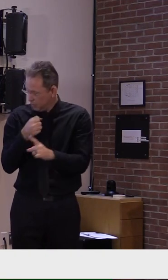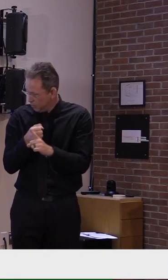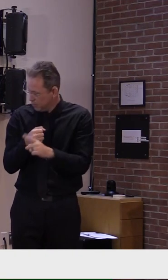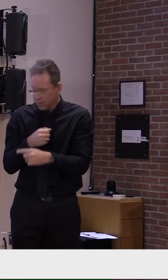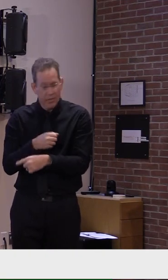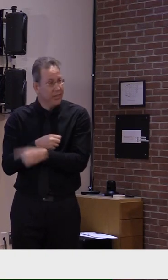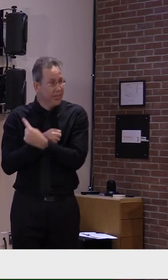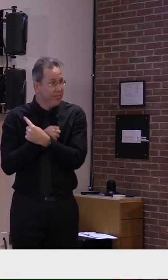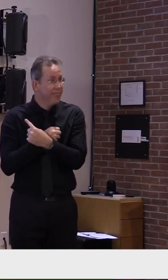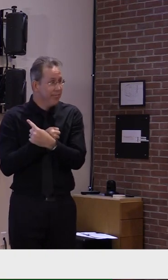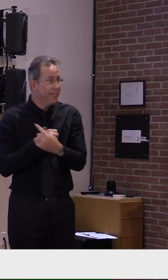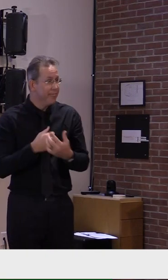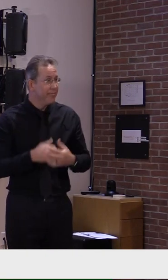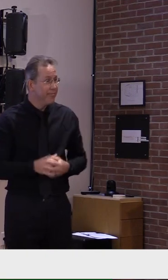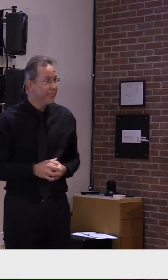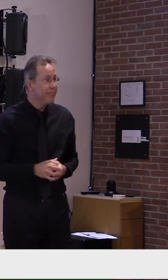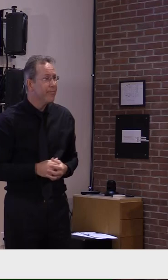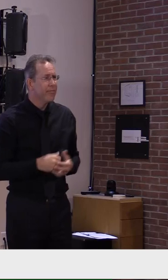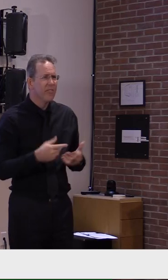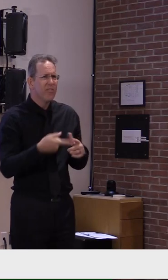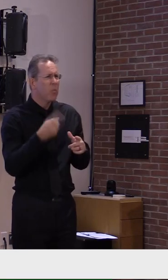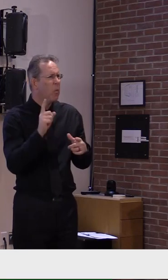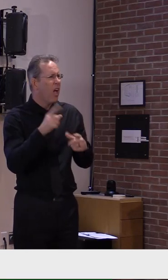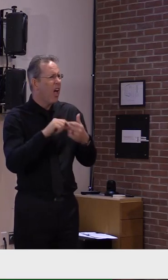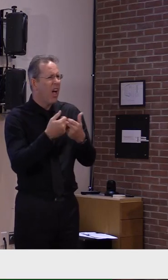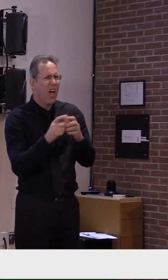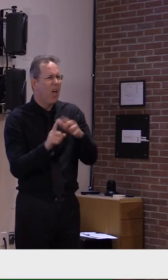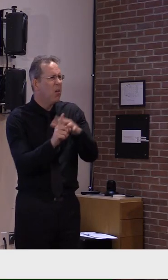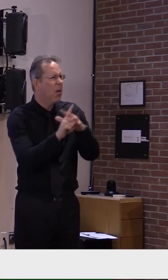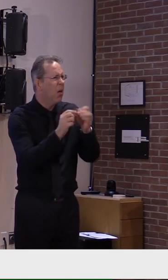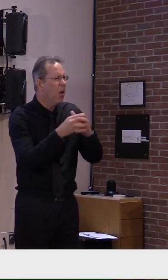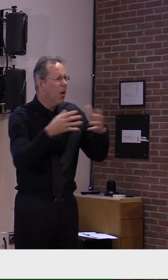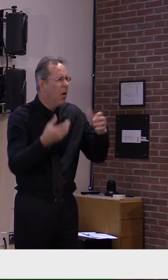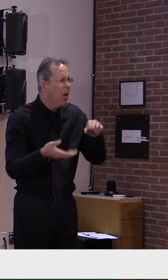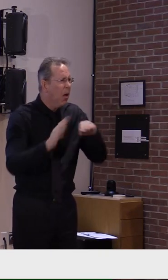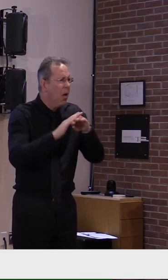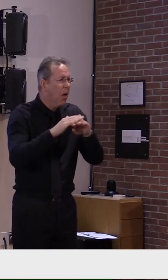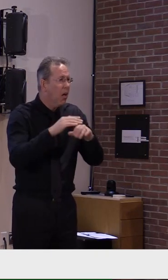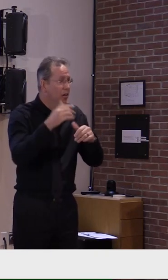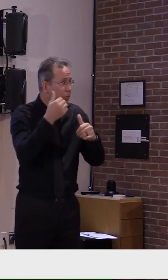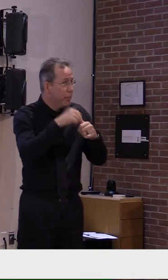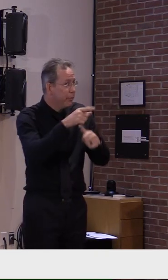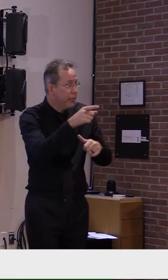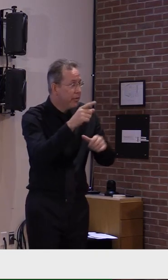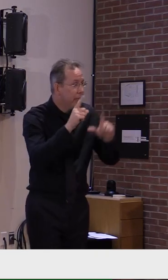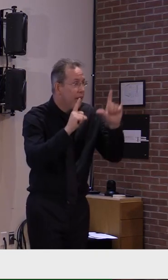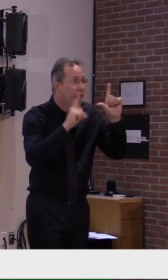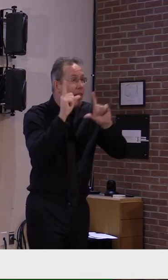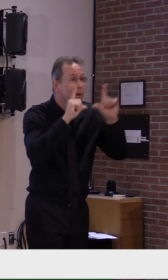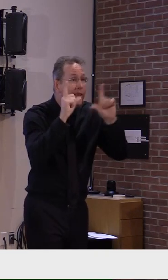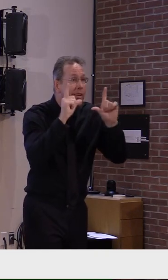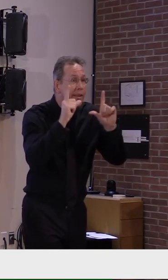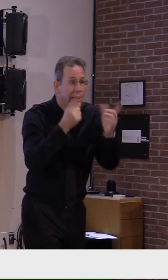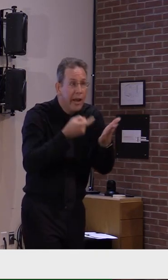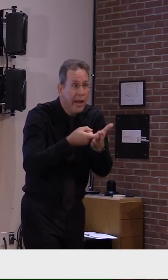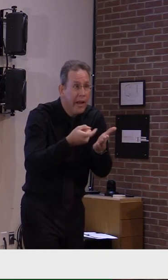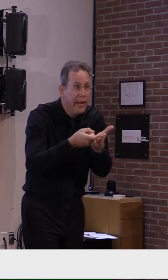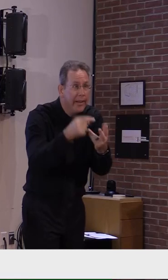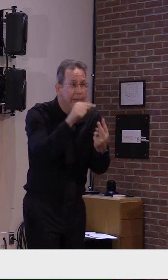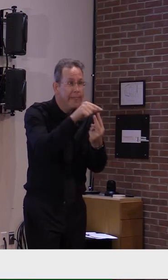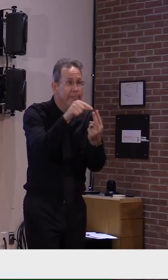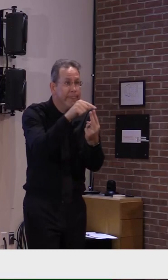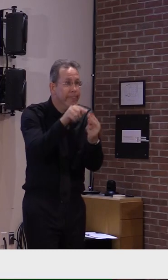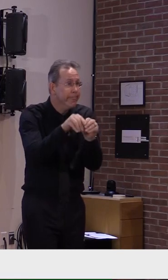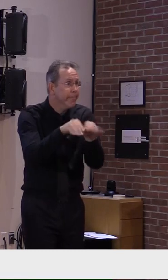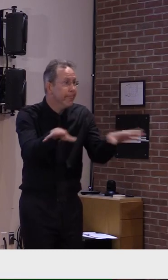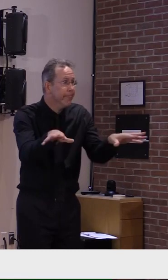that case growth? You've heard Dr. Levine and the governor mention Halloween, and I want to just break that down for everyone just a little bit so you can see what